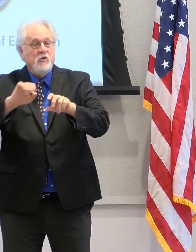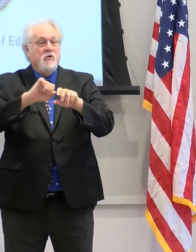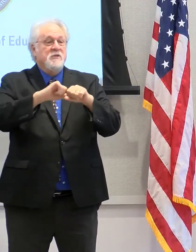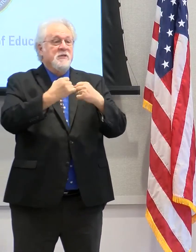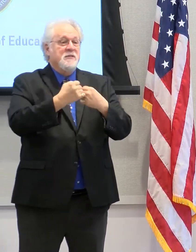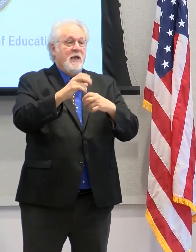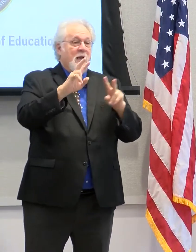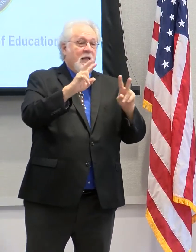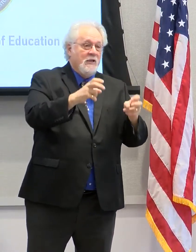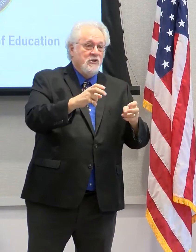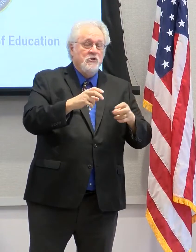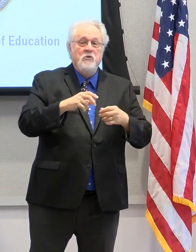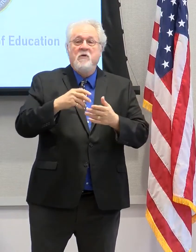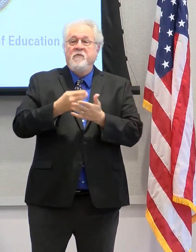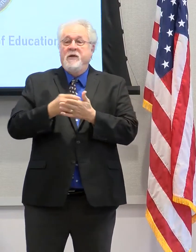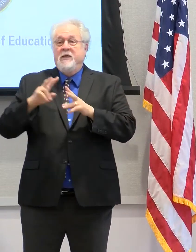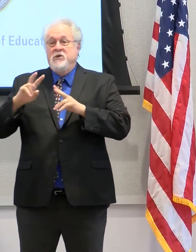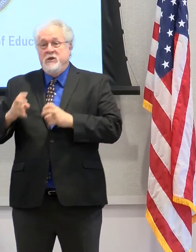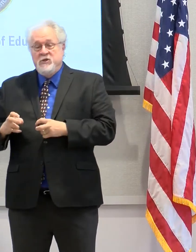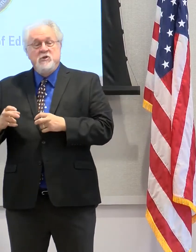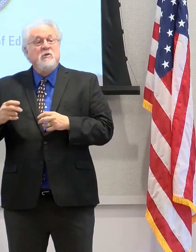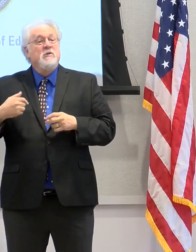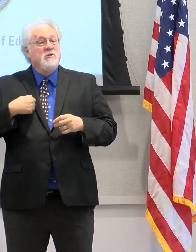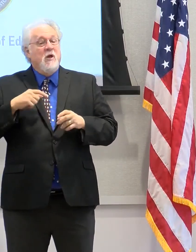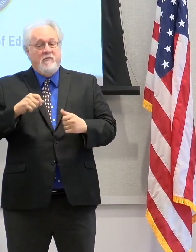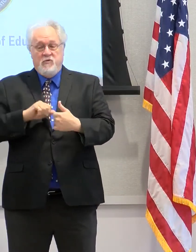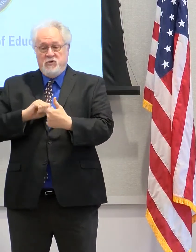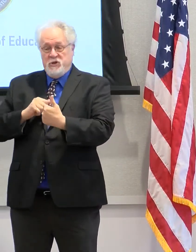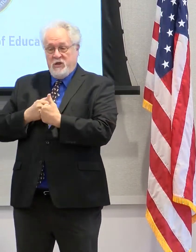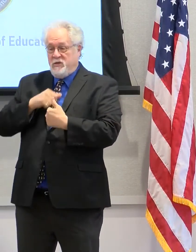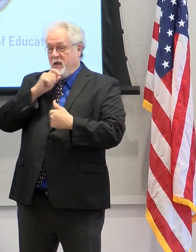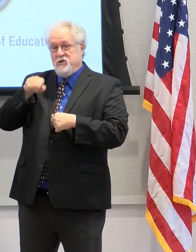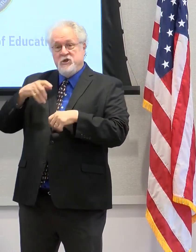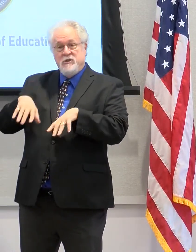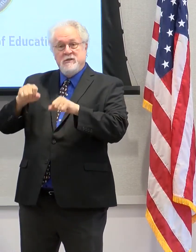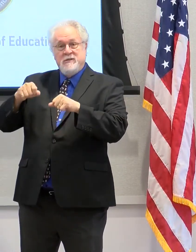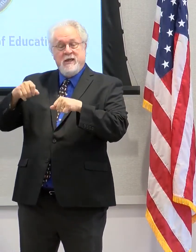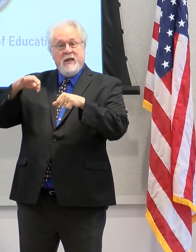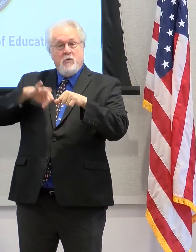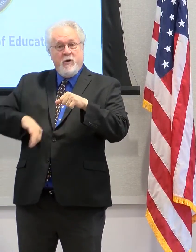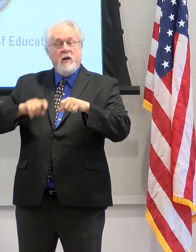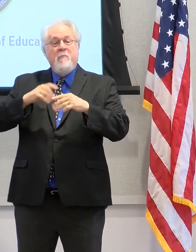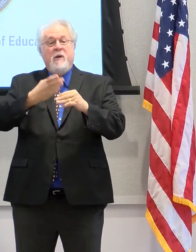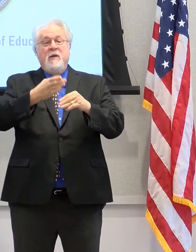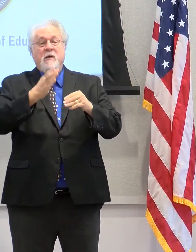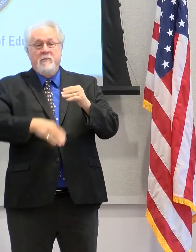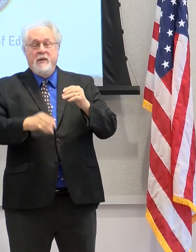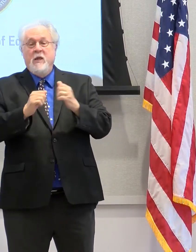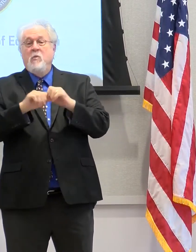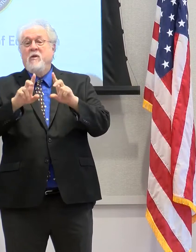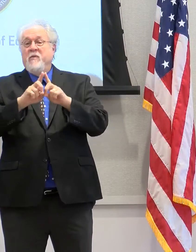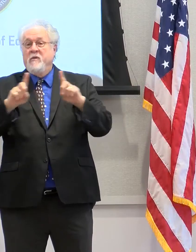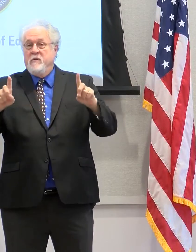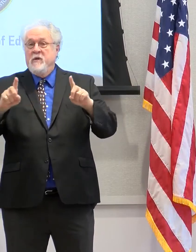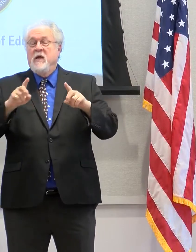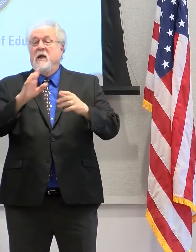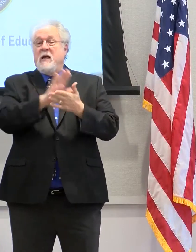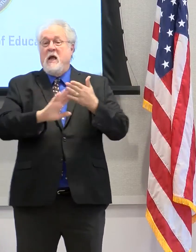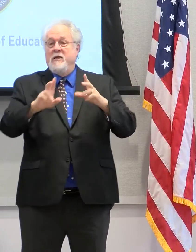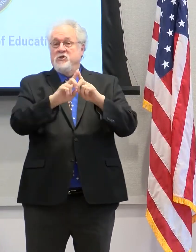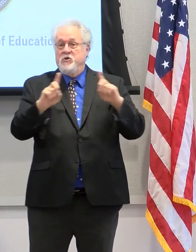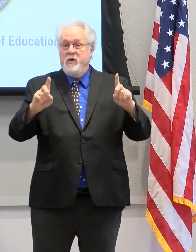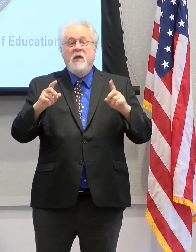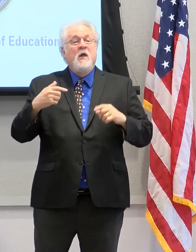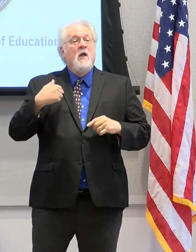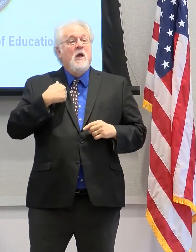issue that we must challenge our youth to be better, not just taking credit, but to complete with a college degree. I'm excited the work that we're doing at